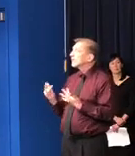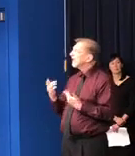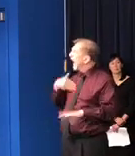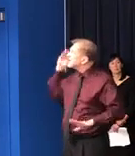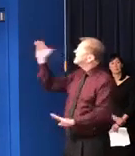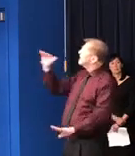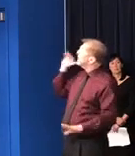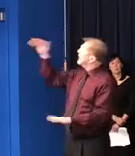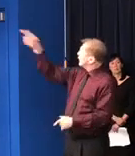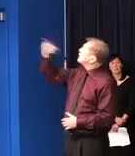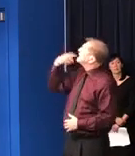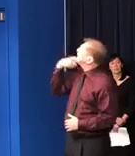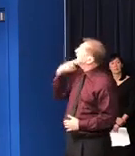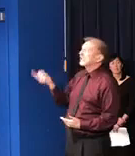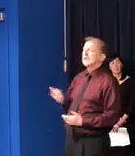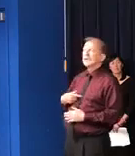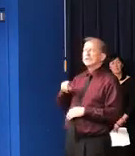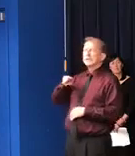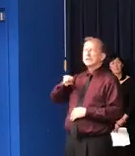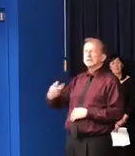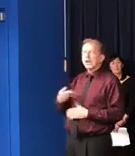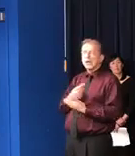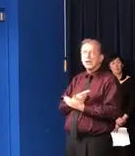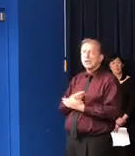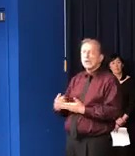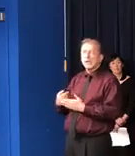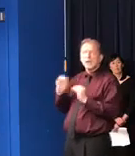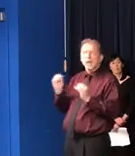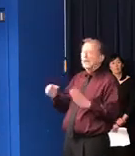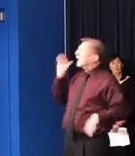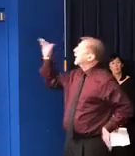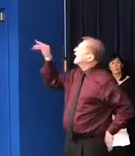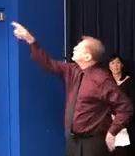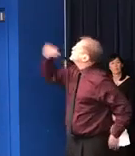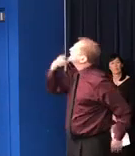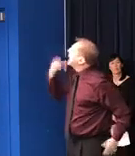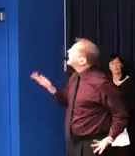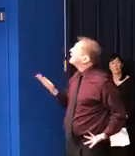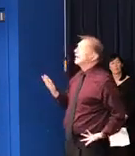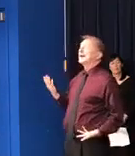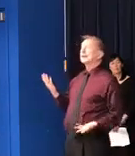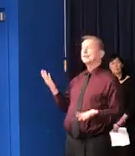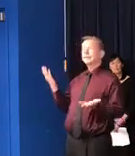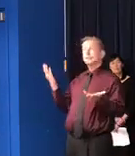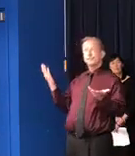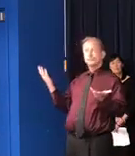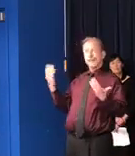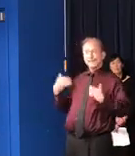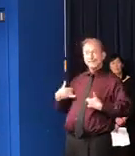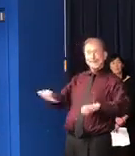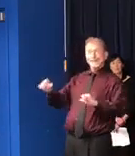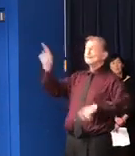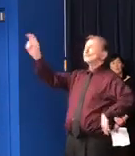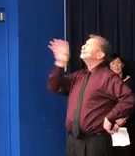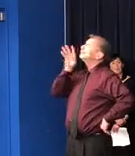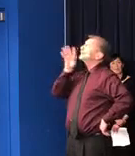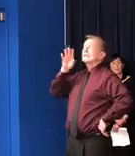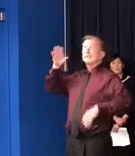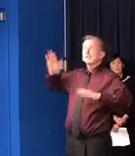even louder. Another week went by, you know, louder. You know, the truth is that even now, that's not true.